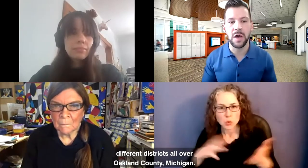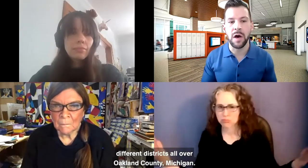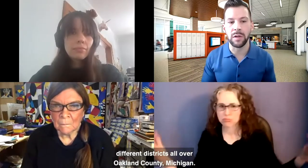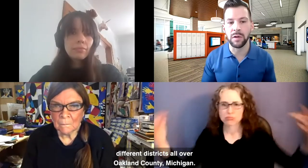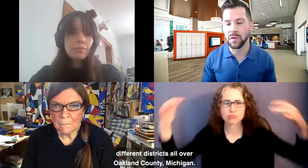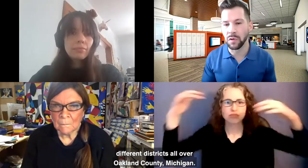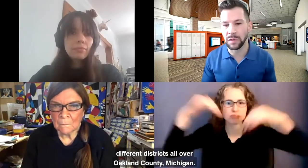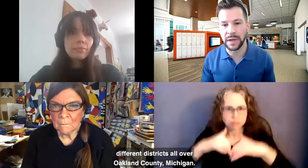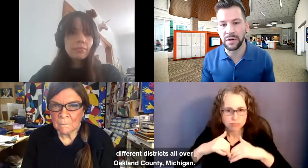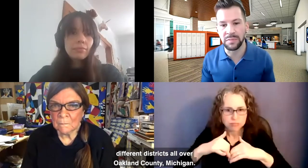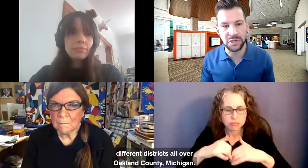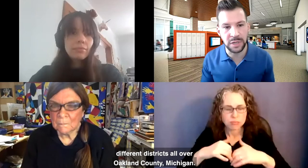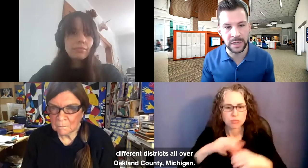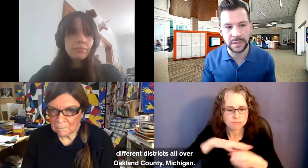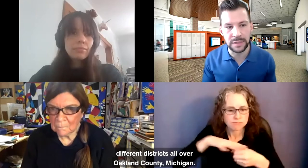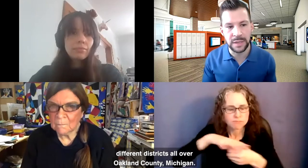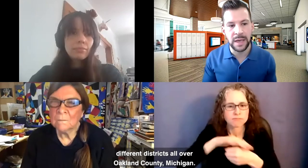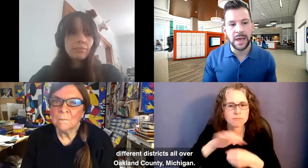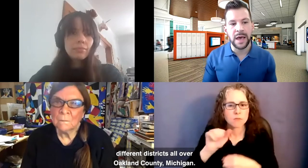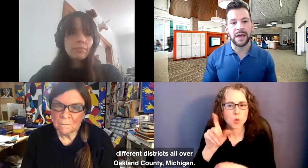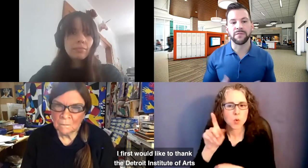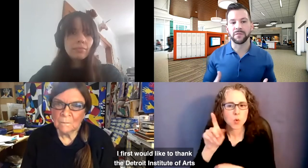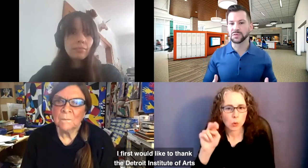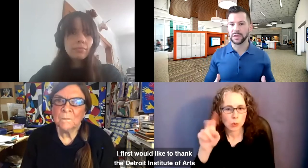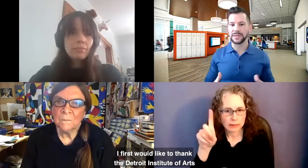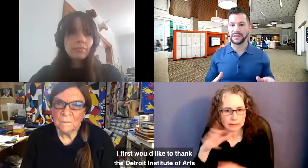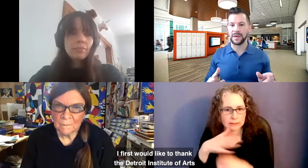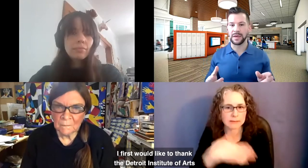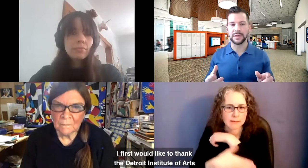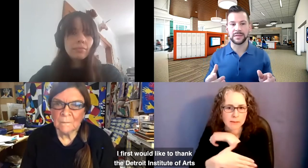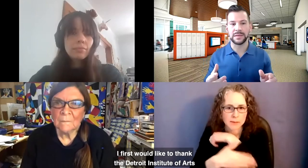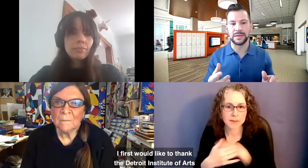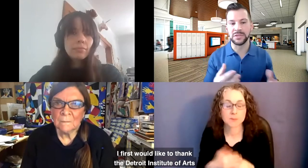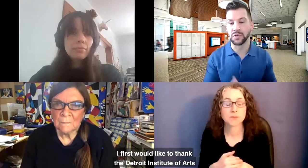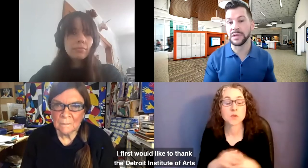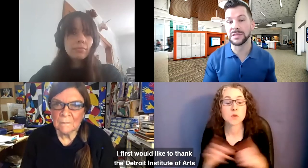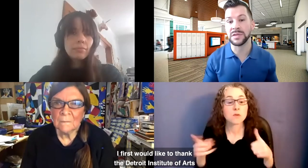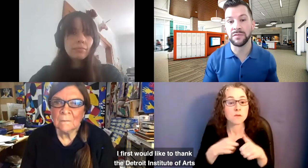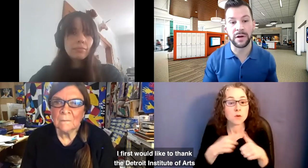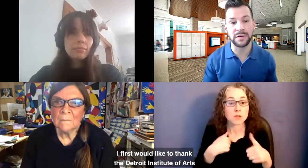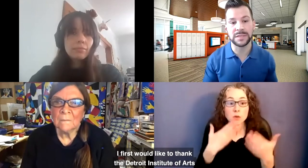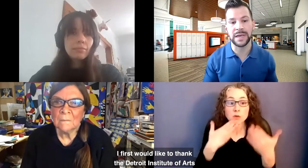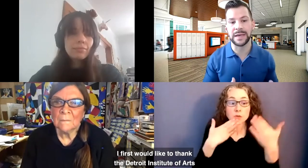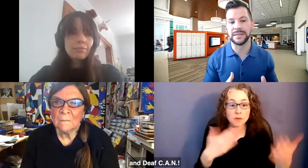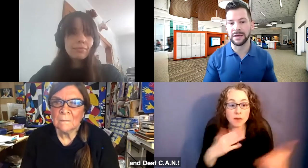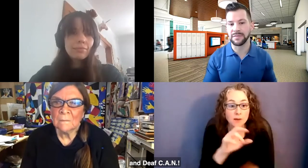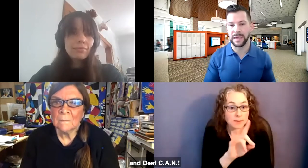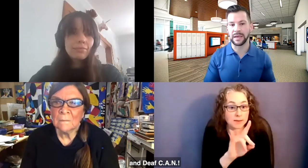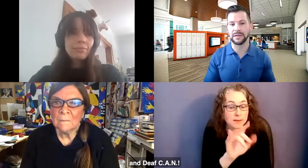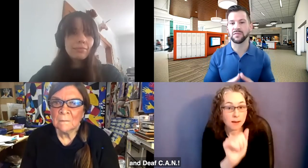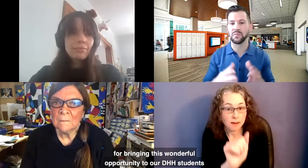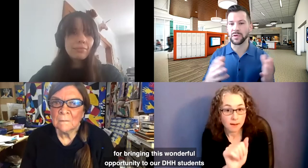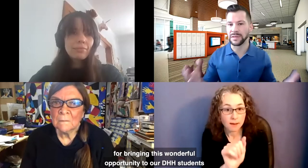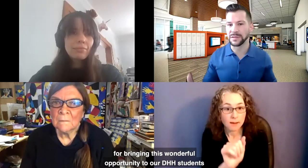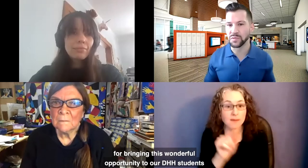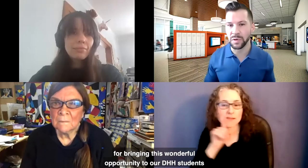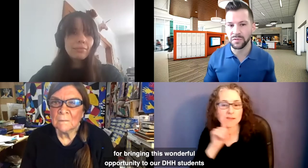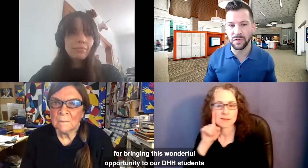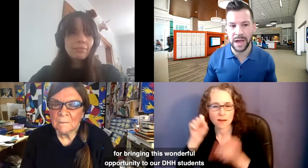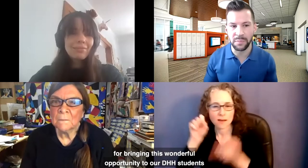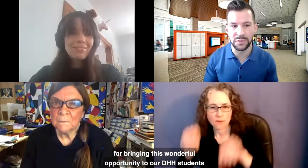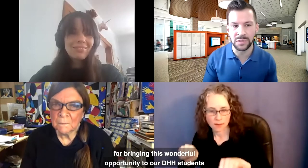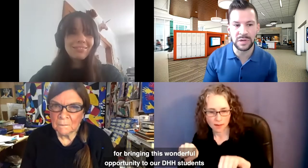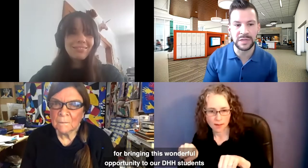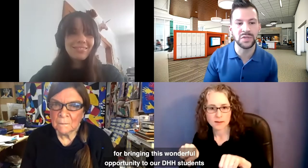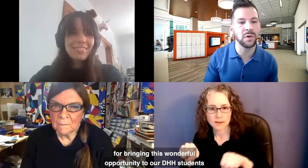districts all over Oakland County, Michigan. I first would like to thank the Detroit Institute of Arts and Deaf Can for bringing this